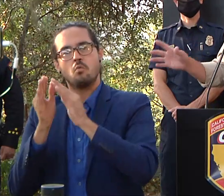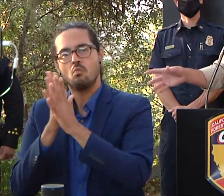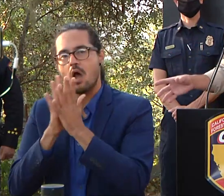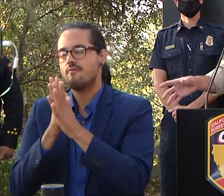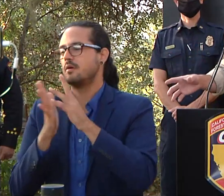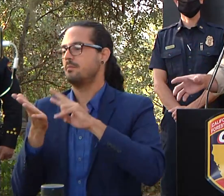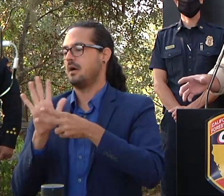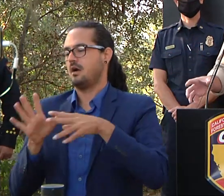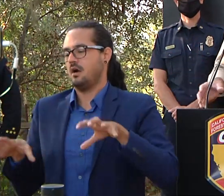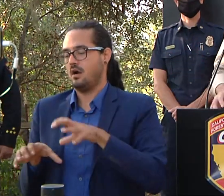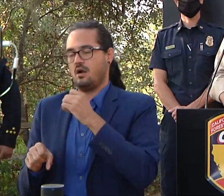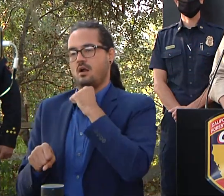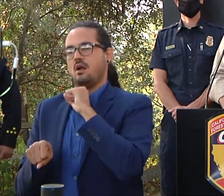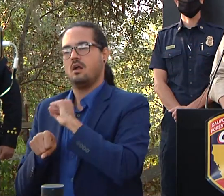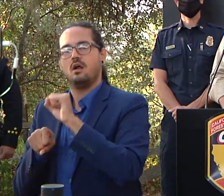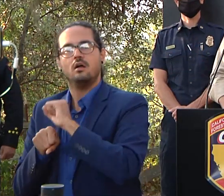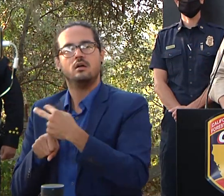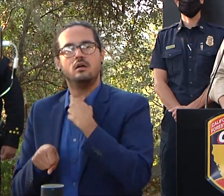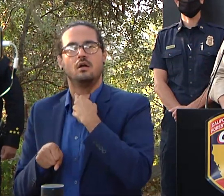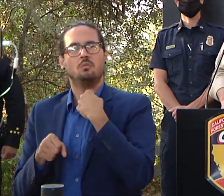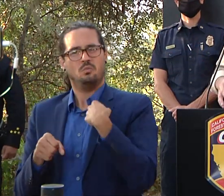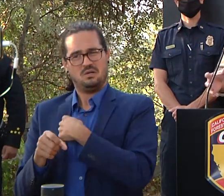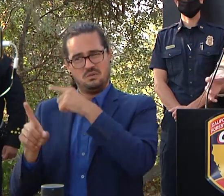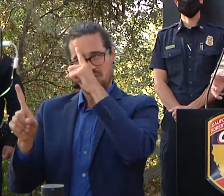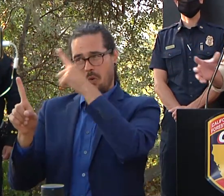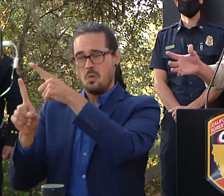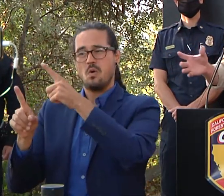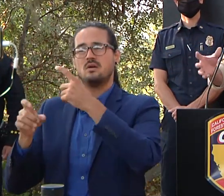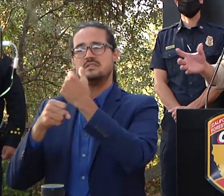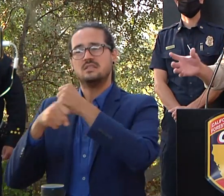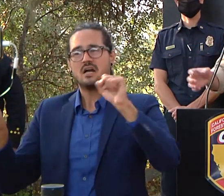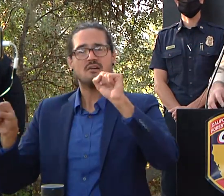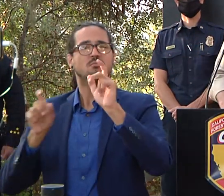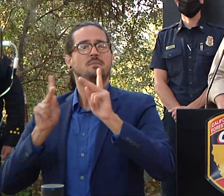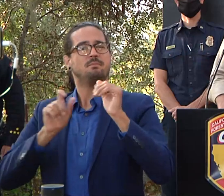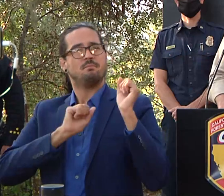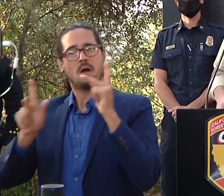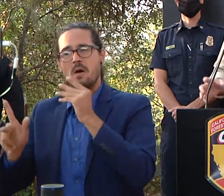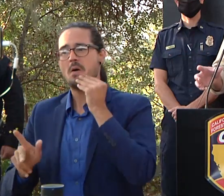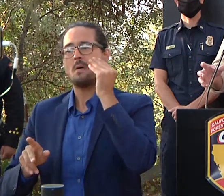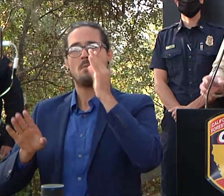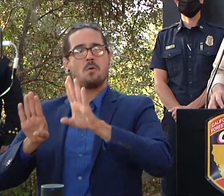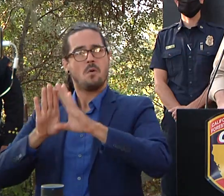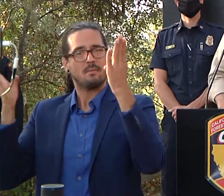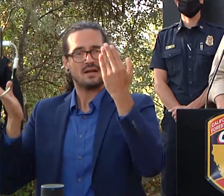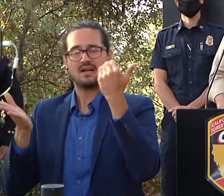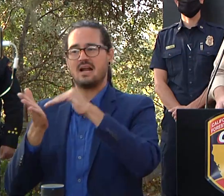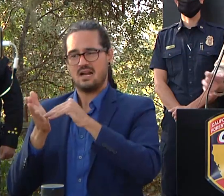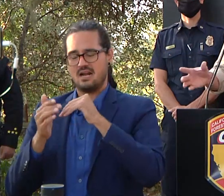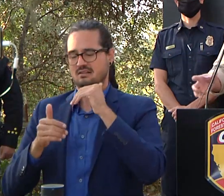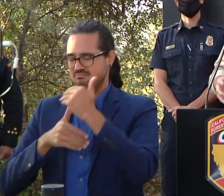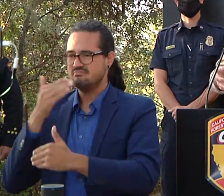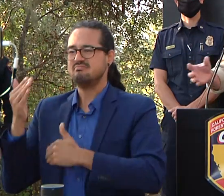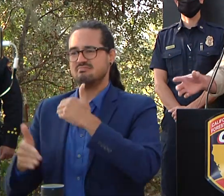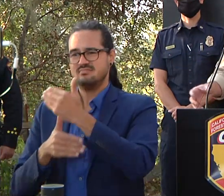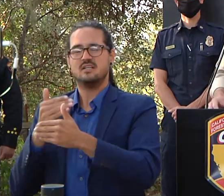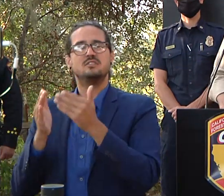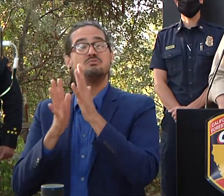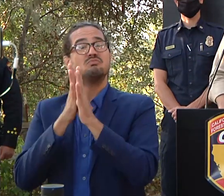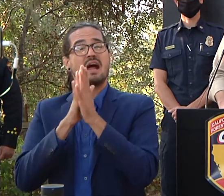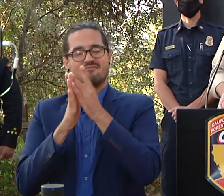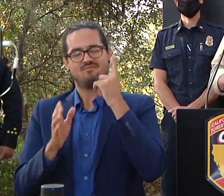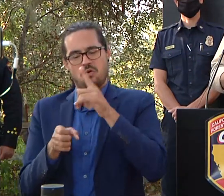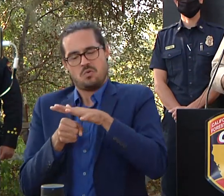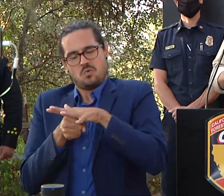systematically get people back to their homes and uh and still allow for for you know an efficient flow of traffic and that sort of thing for people that are working